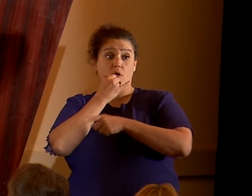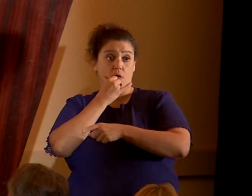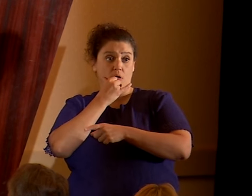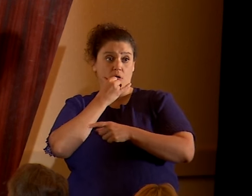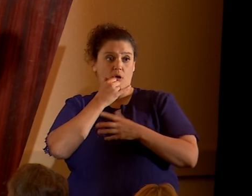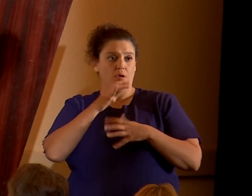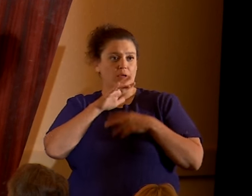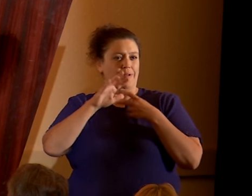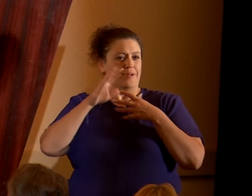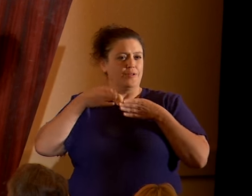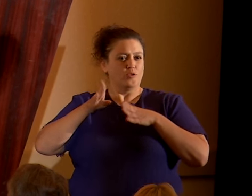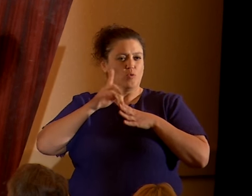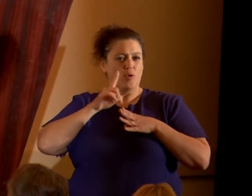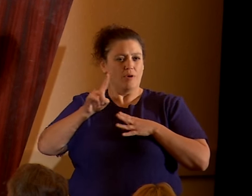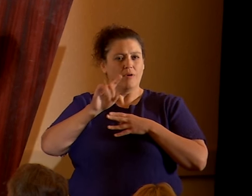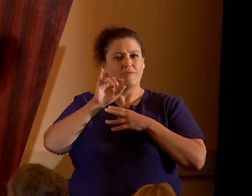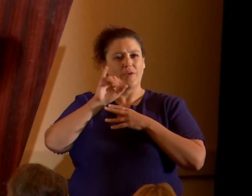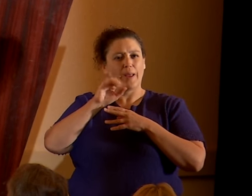imperialism.